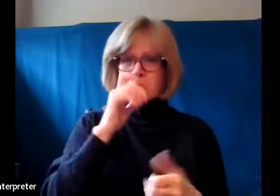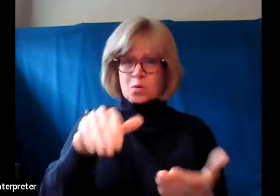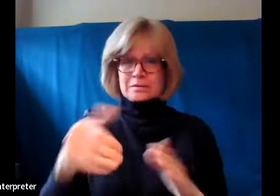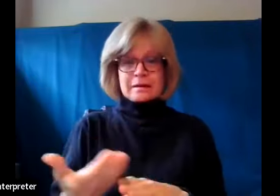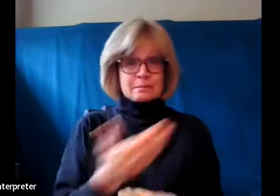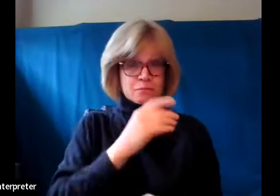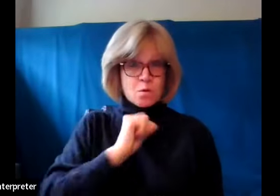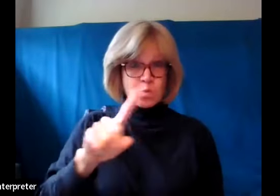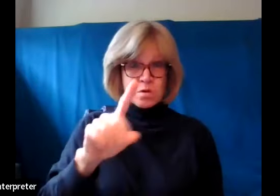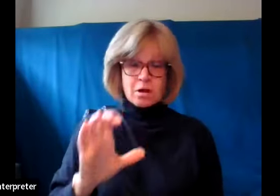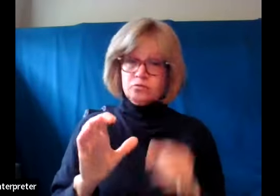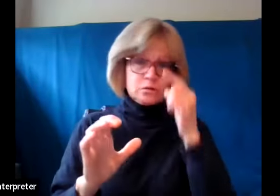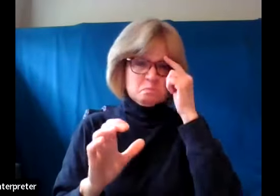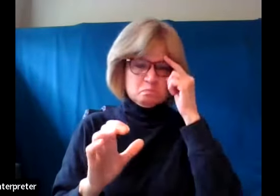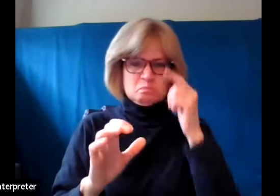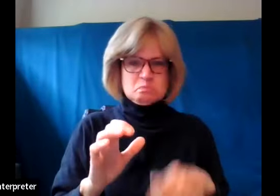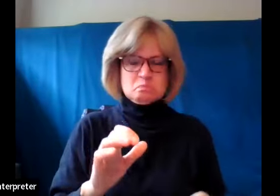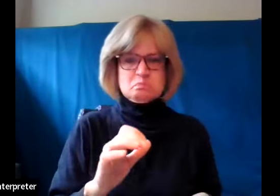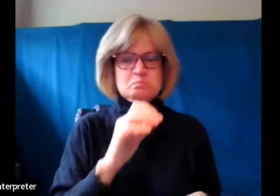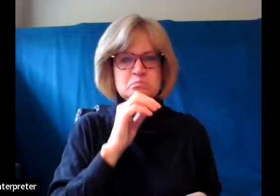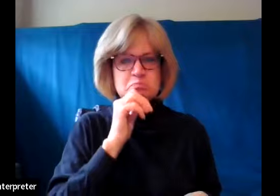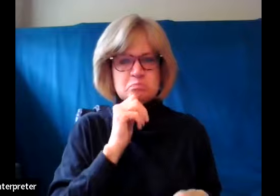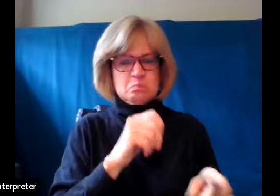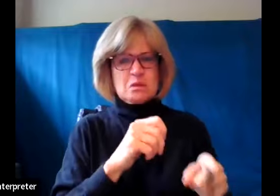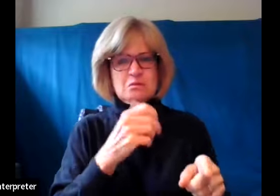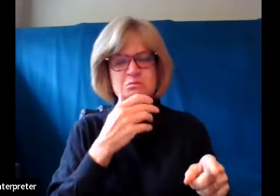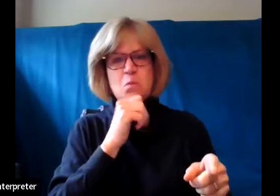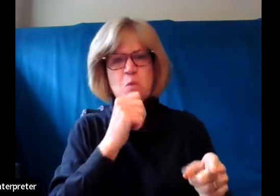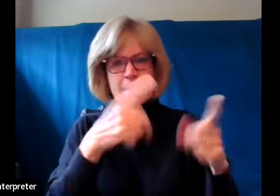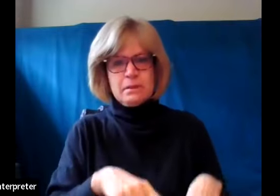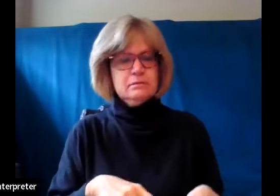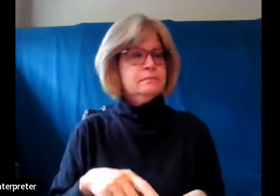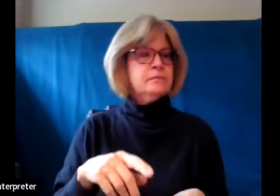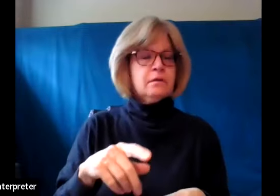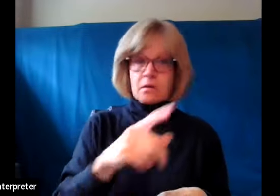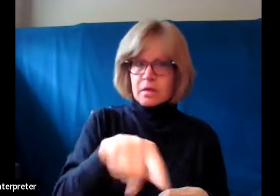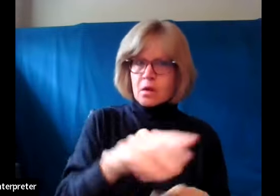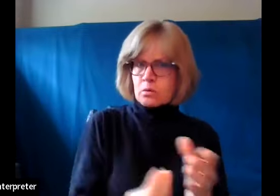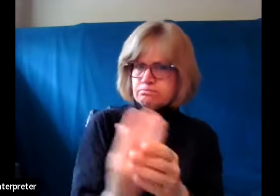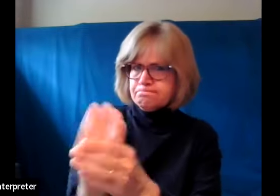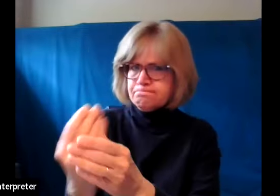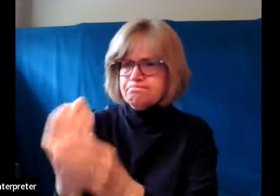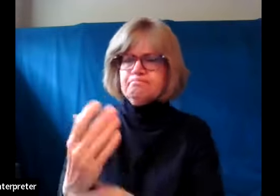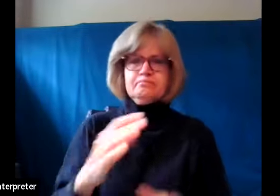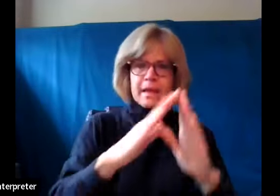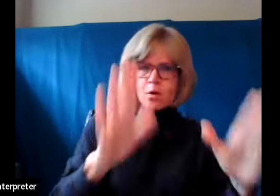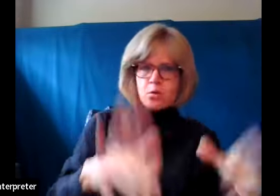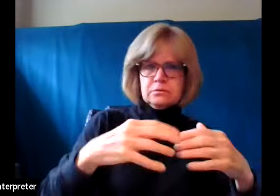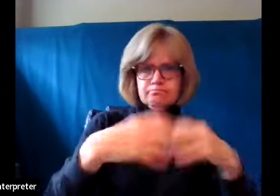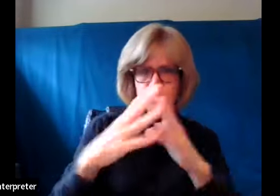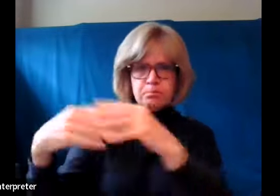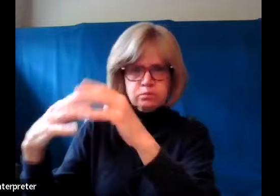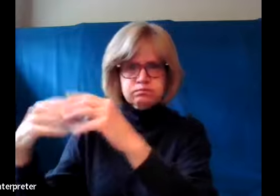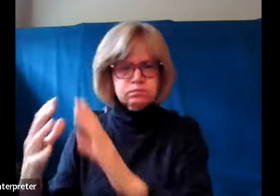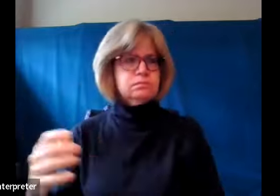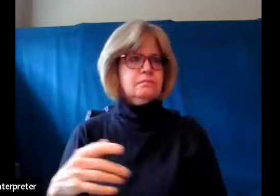They shall build houses and inhabit them, they shall plant vineyards and eat their fruit, they shall not build